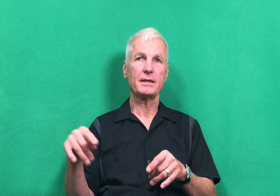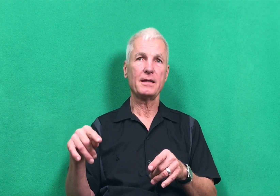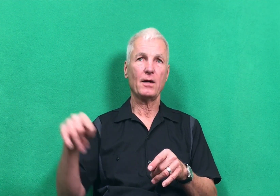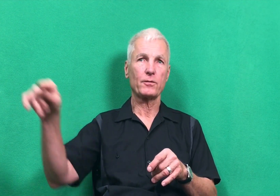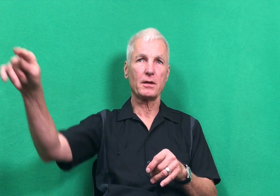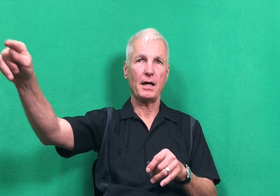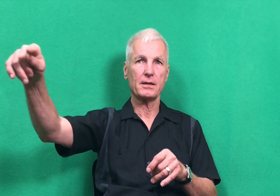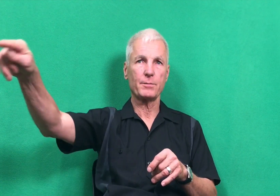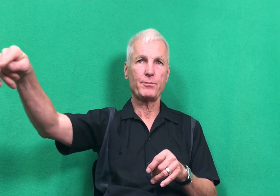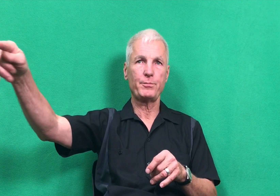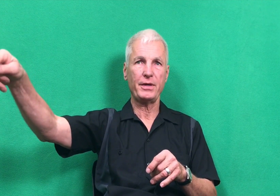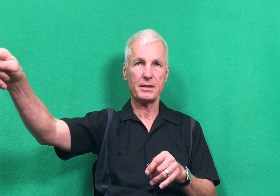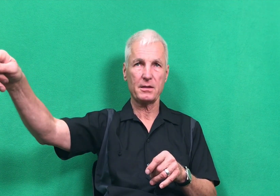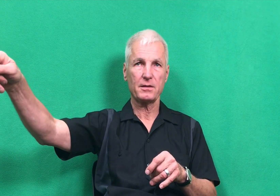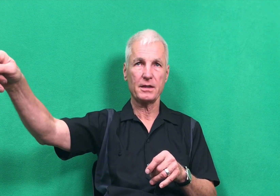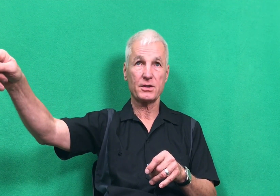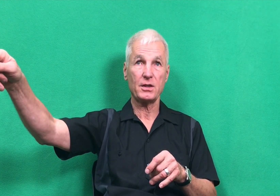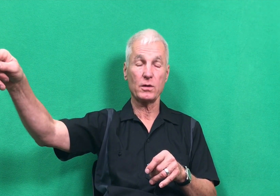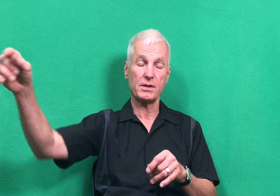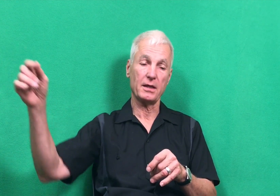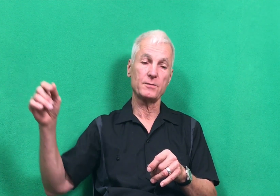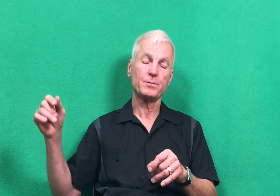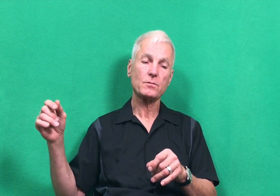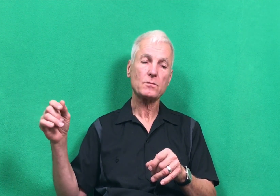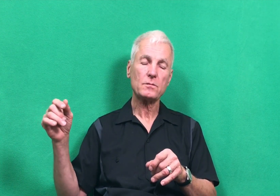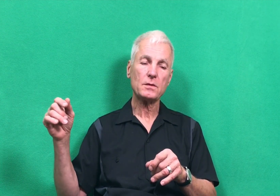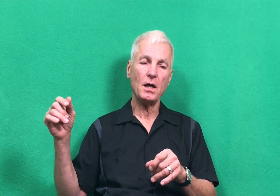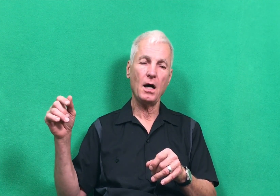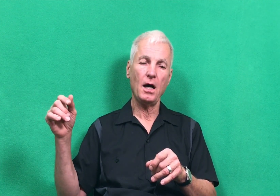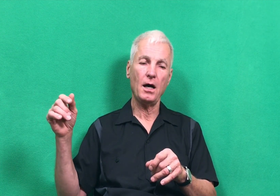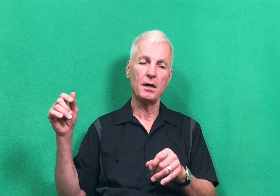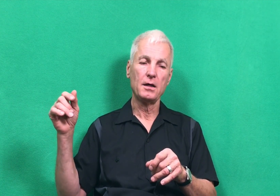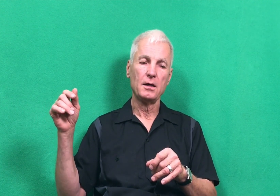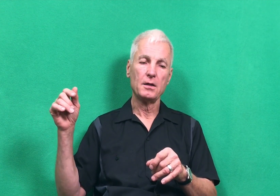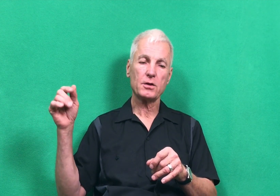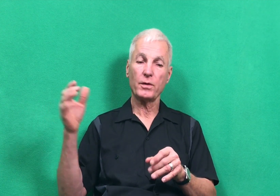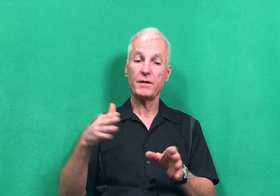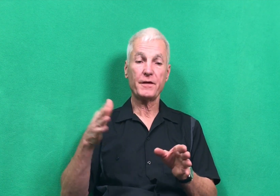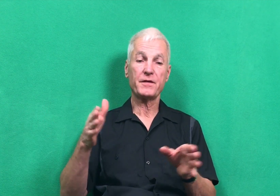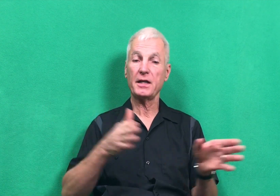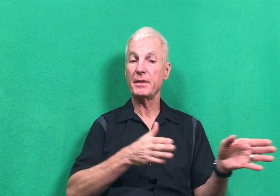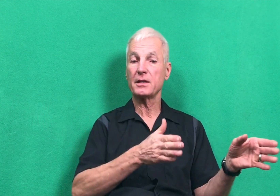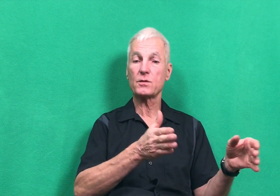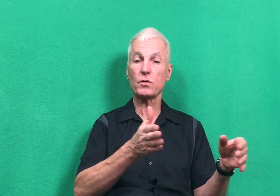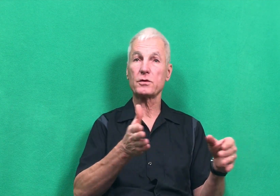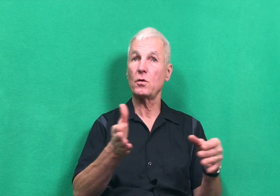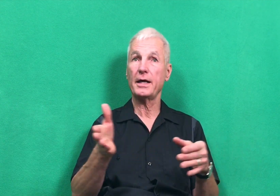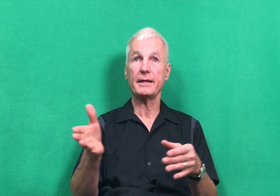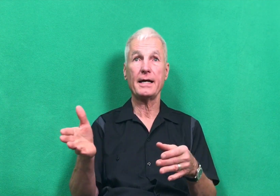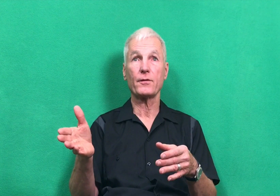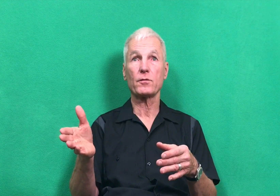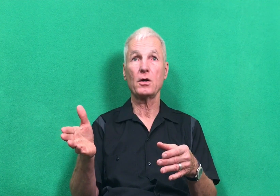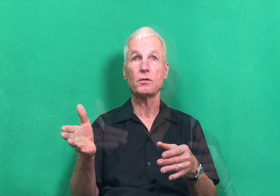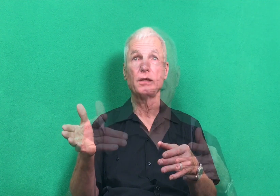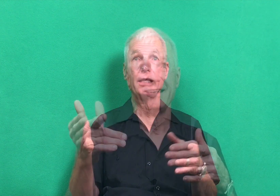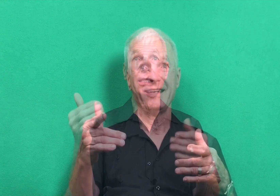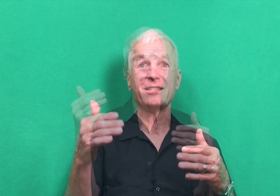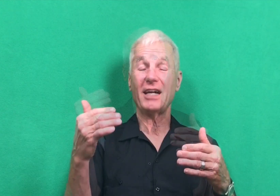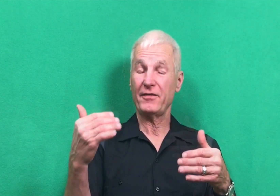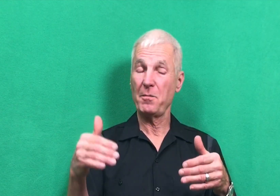did not realize the pic that she was in. And so, within 15 minutes, we're headed down the road, inside of